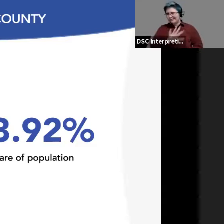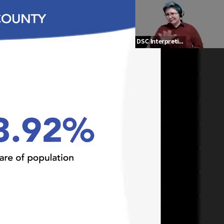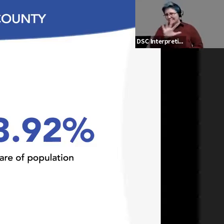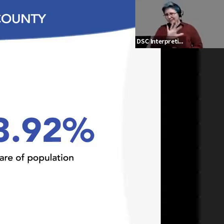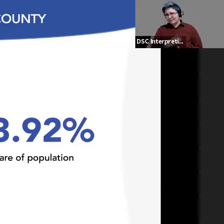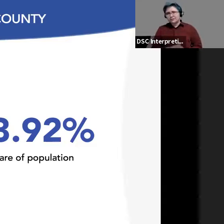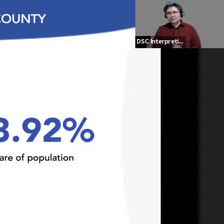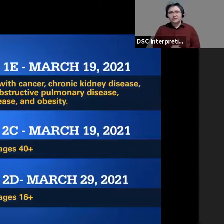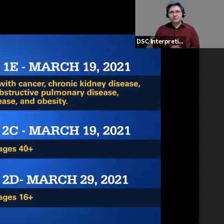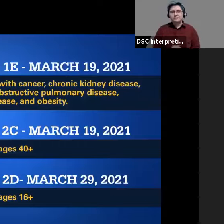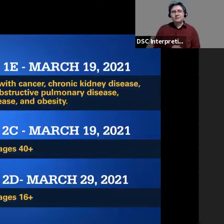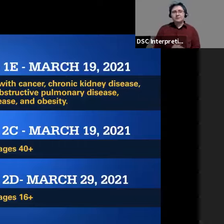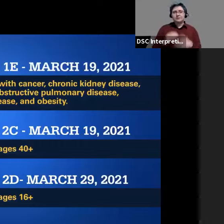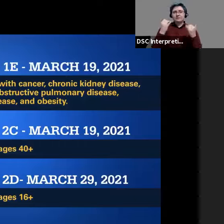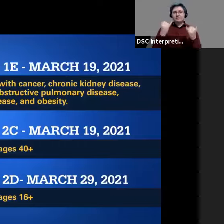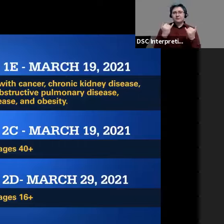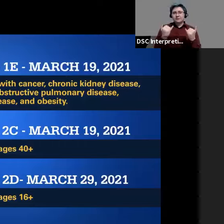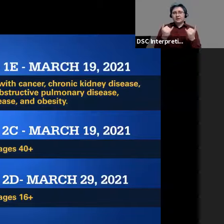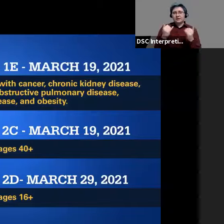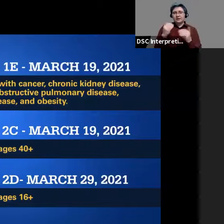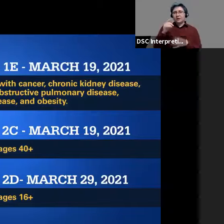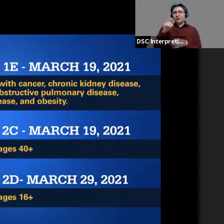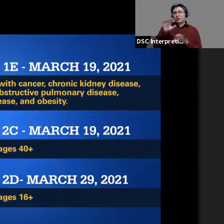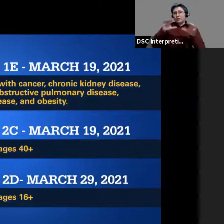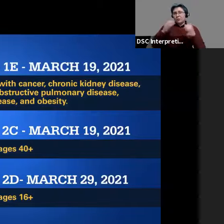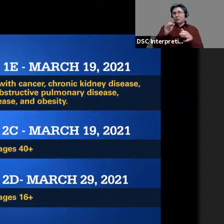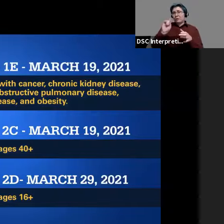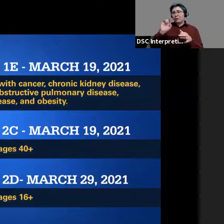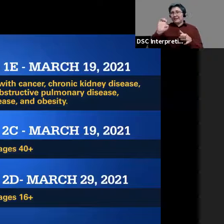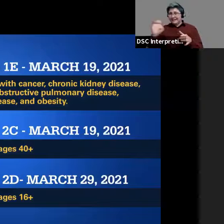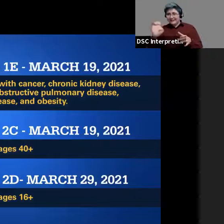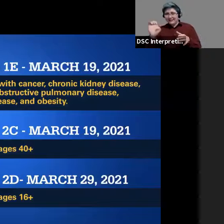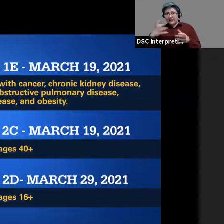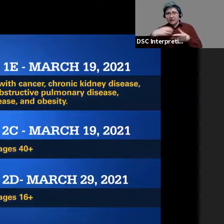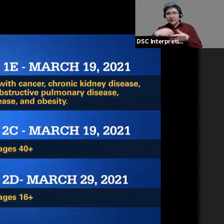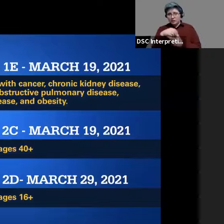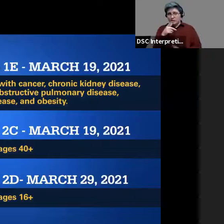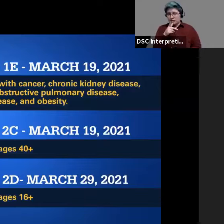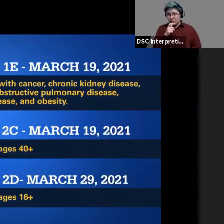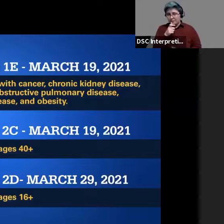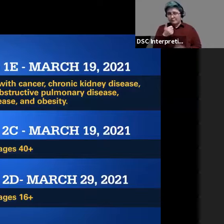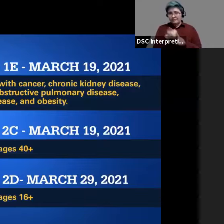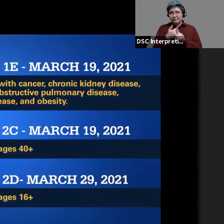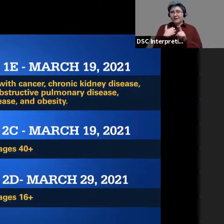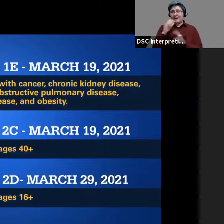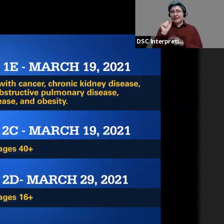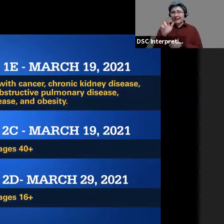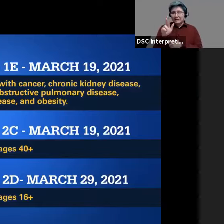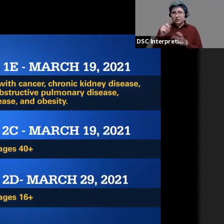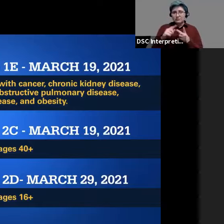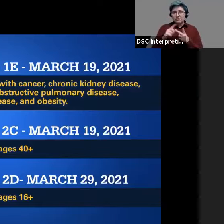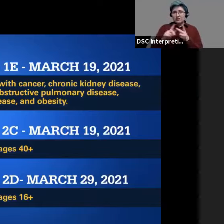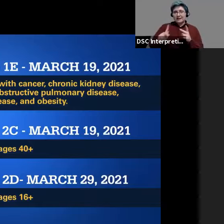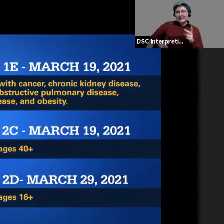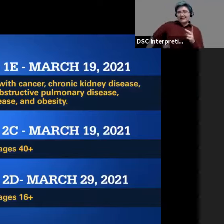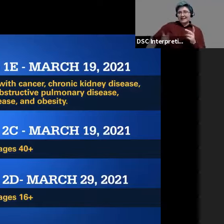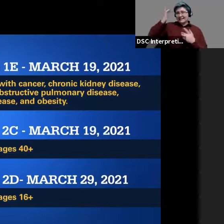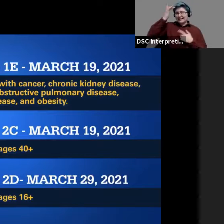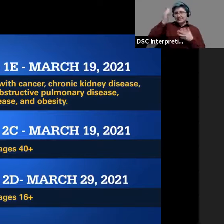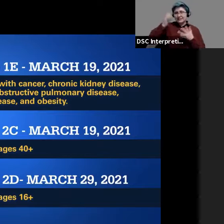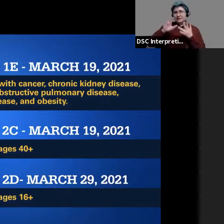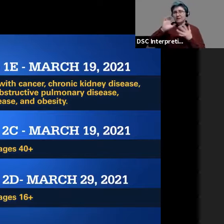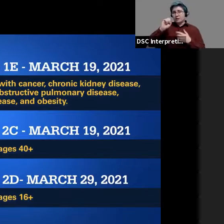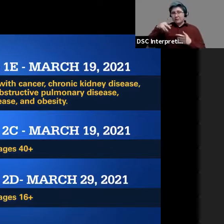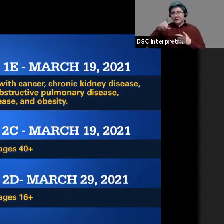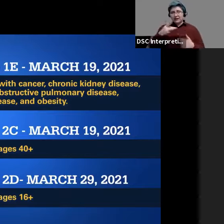We are now in phase 1E, which includes individuals that have cancer, kidney disease, COPD, heart